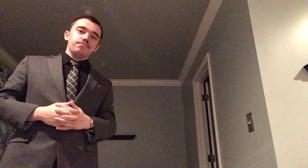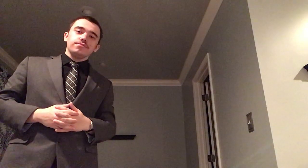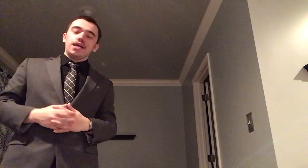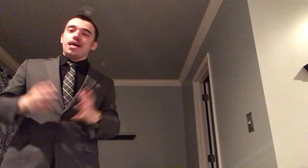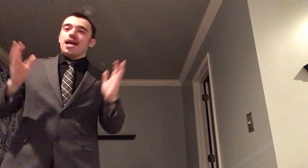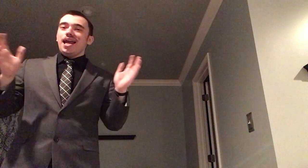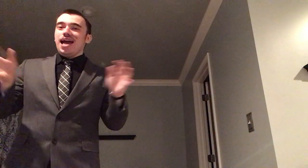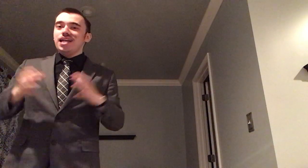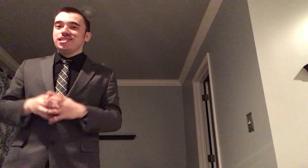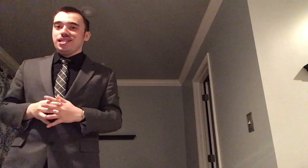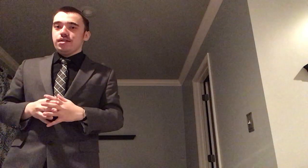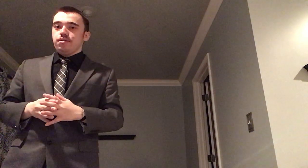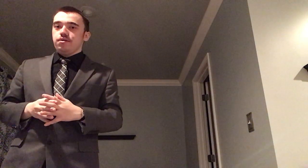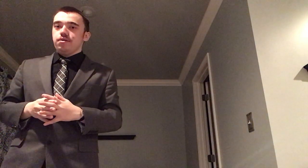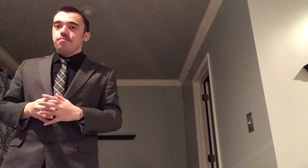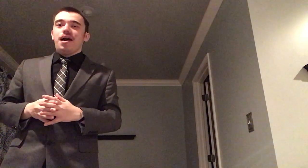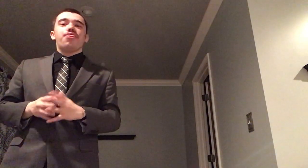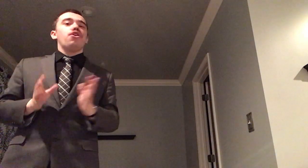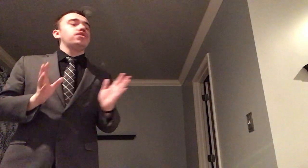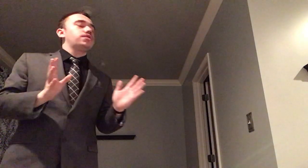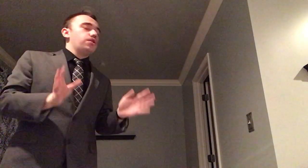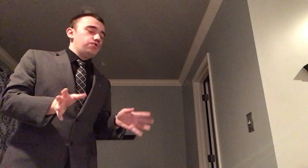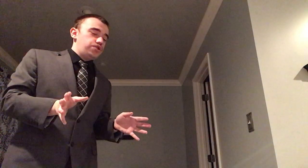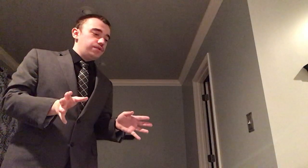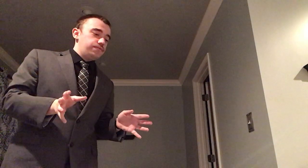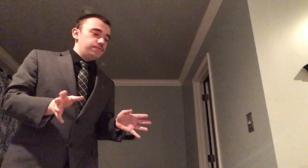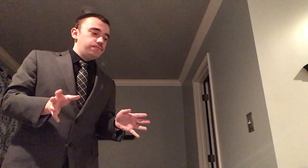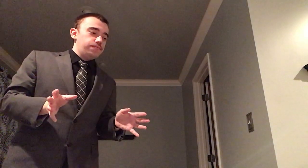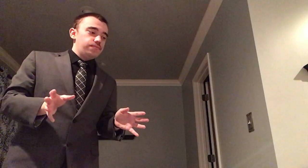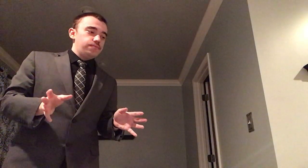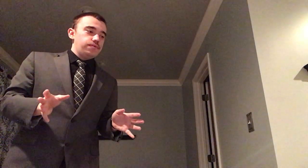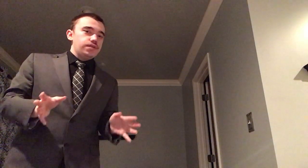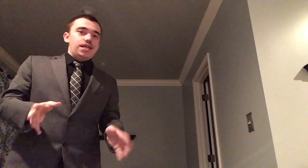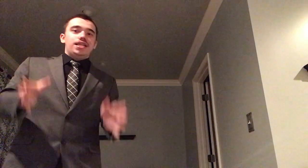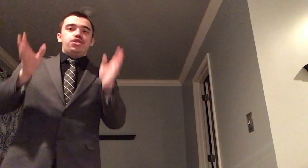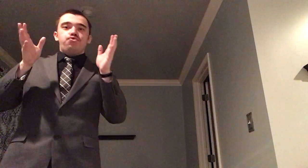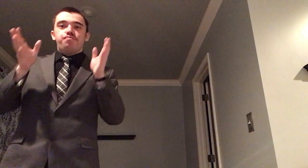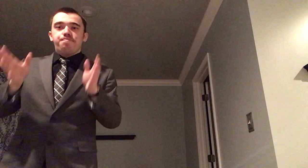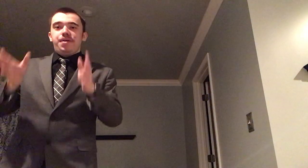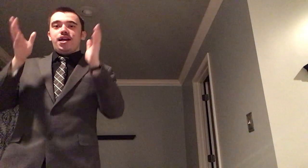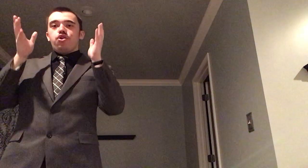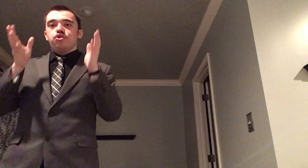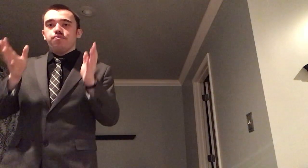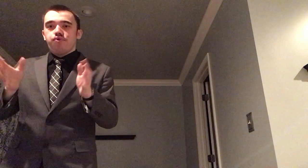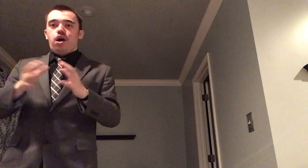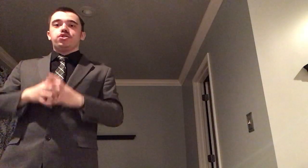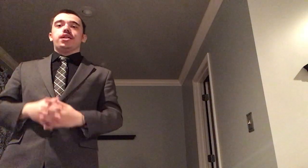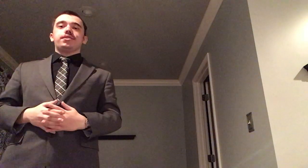and lastly my third solution is to prepare your project